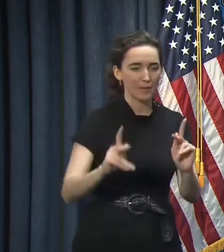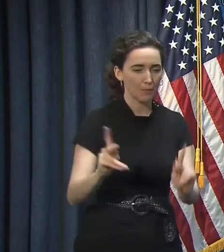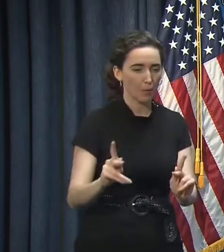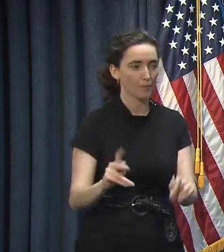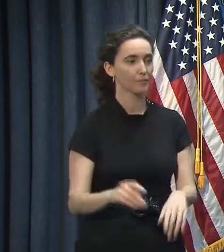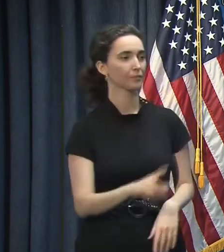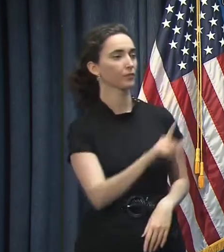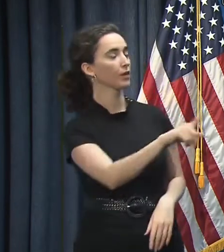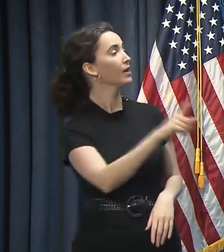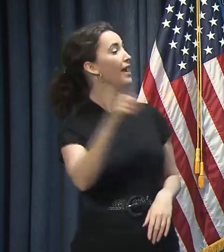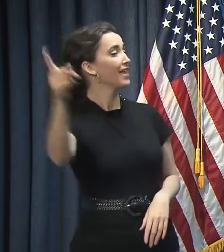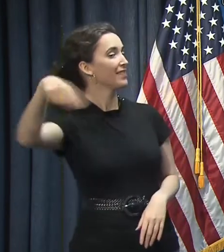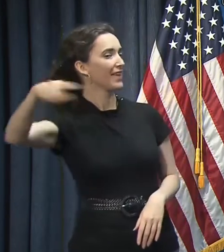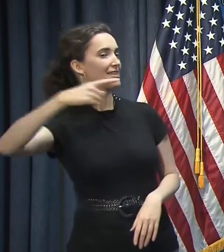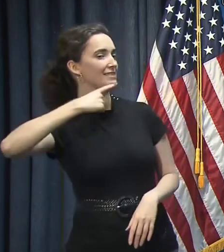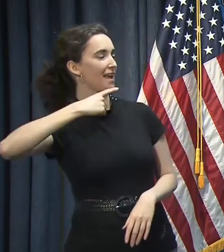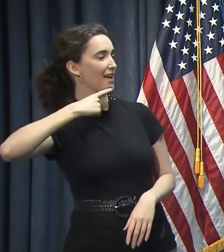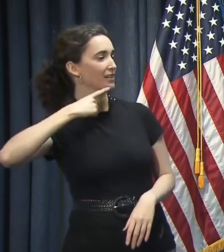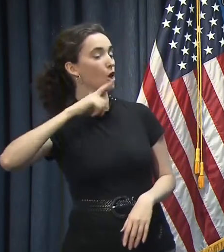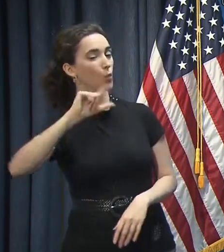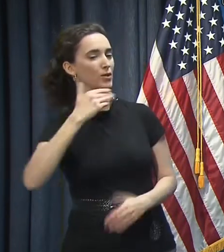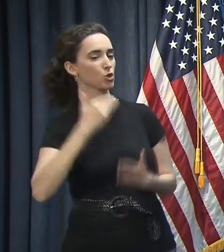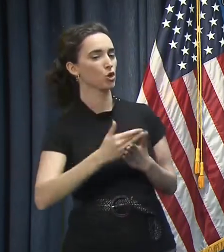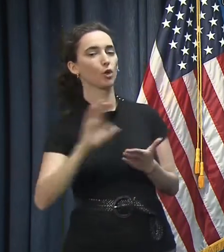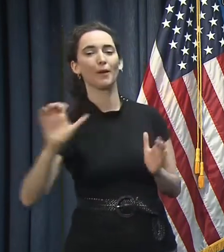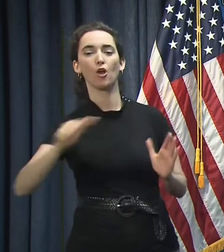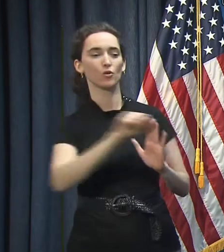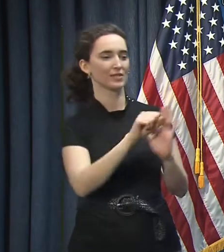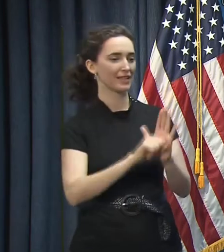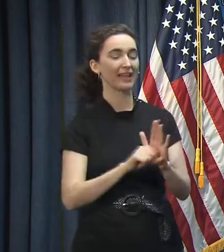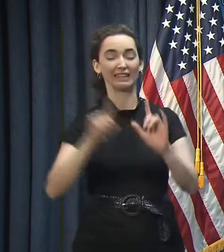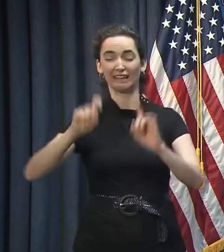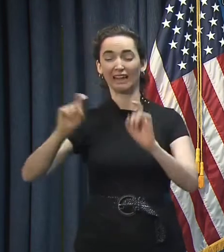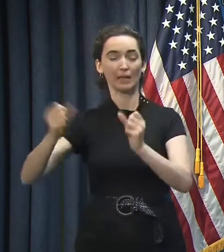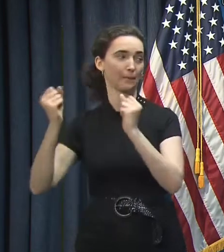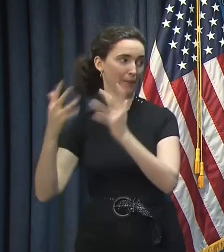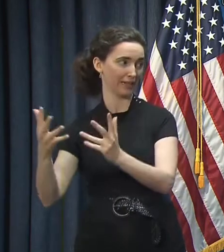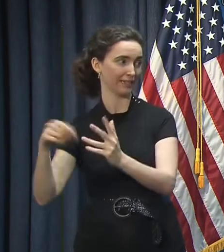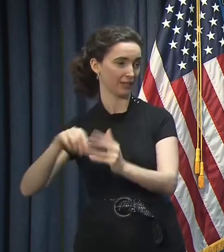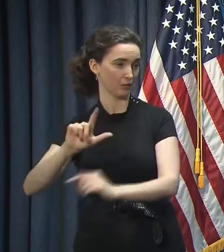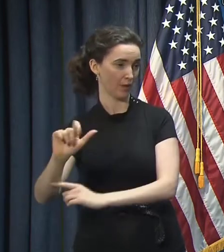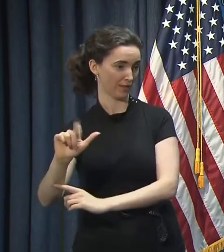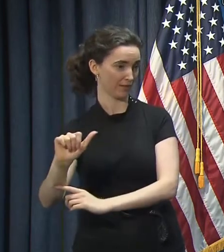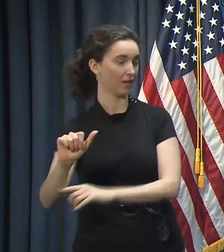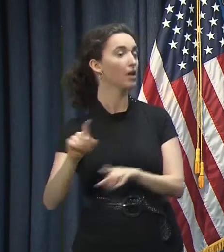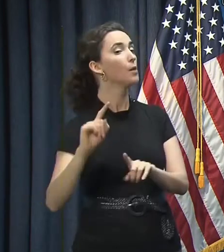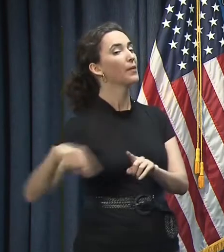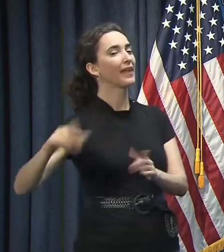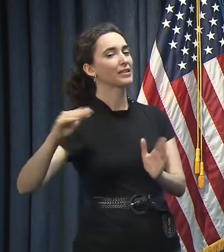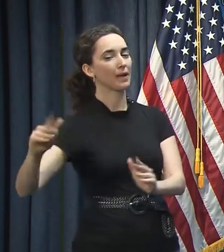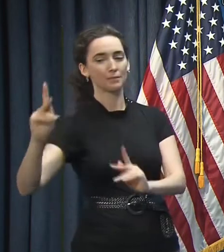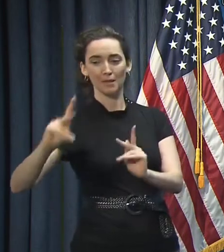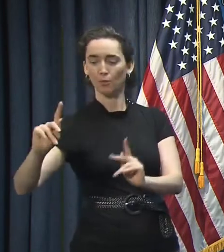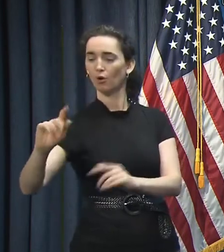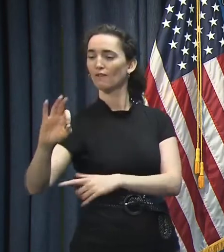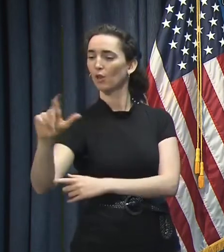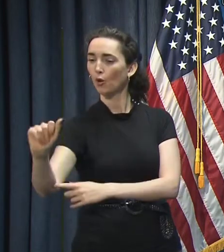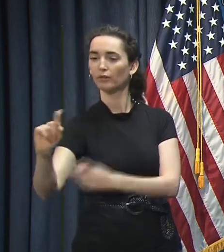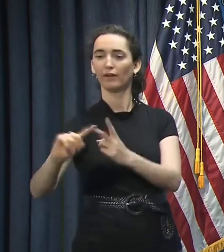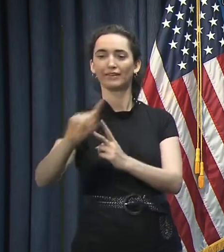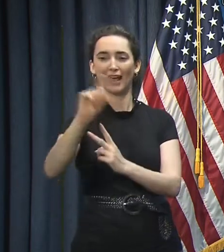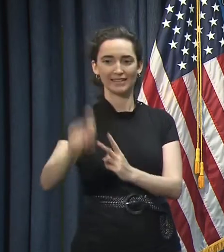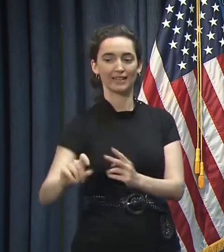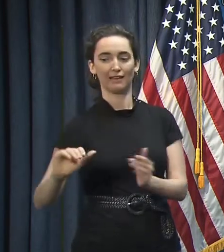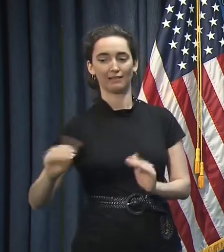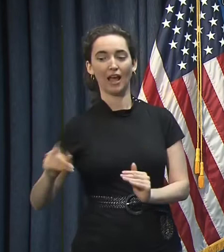Louisiana was good because the testing rate was higher than most other states, and they expect a spike in deaths in Florida and Texas, who, by the way,